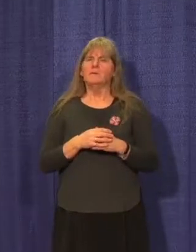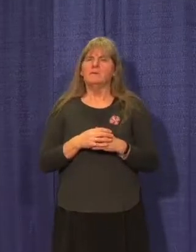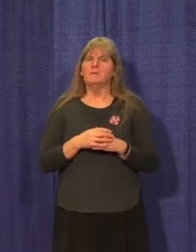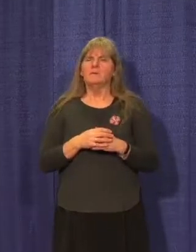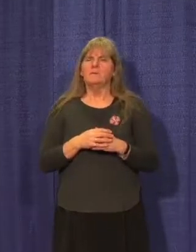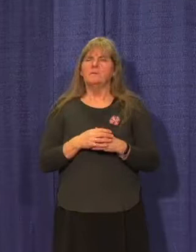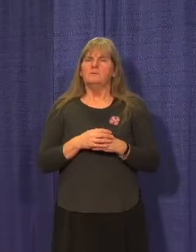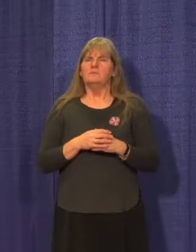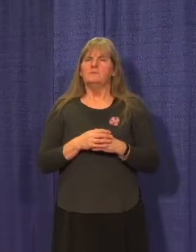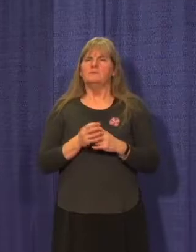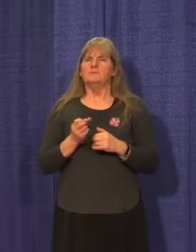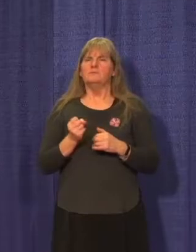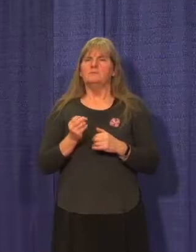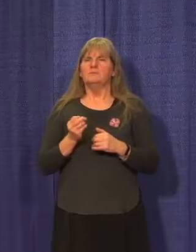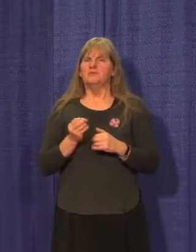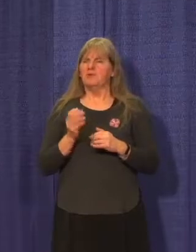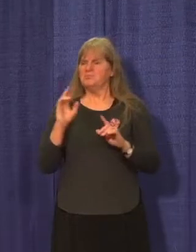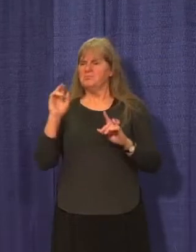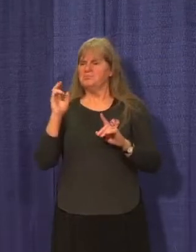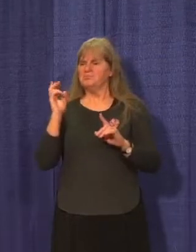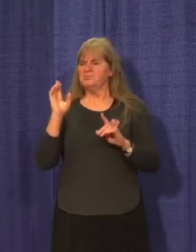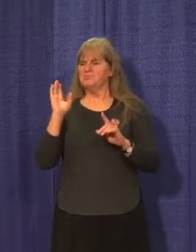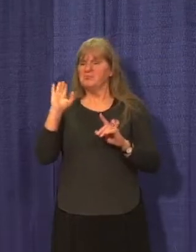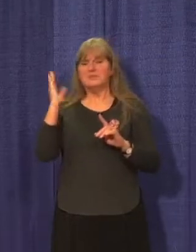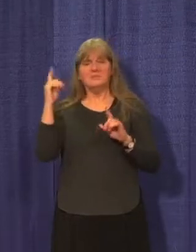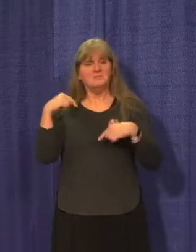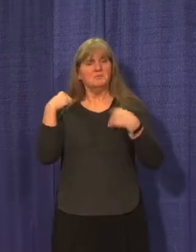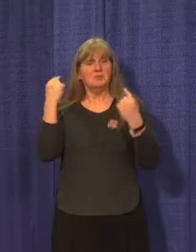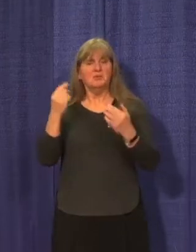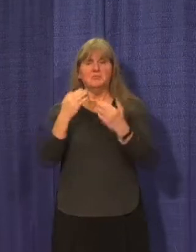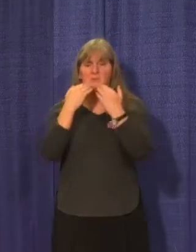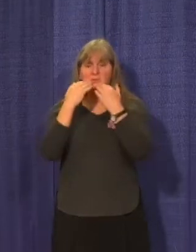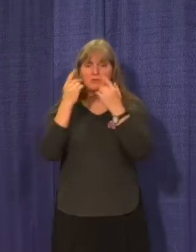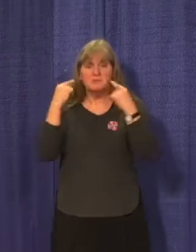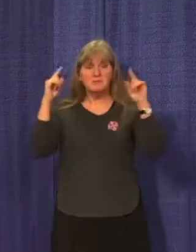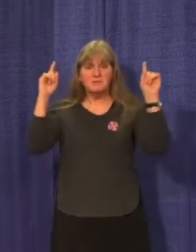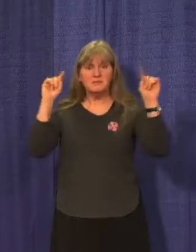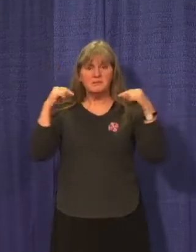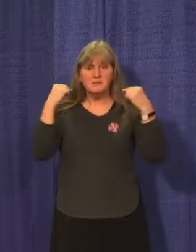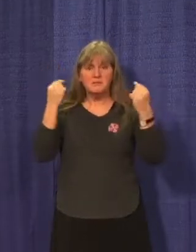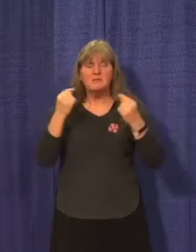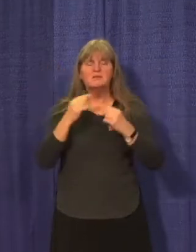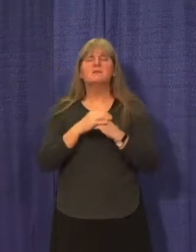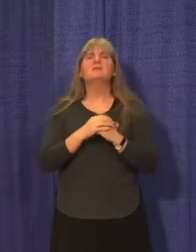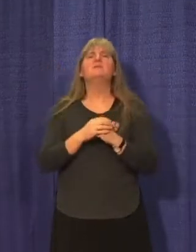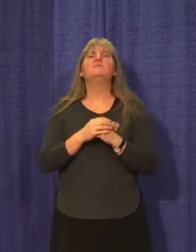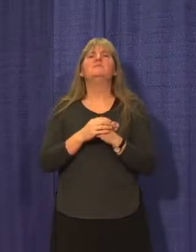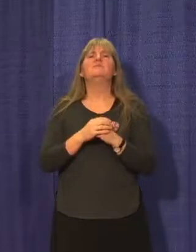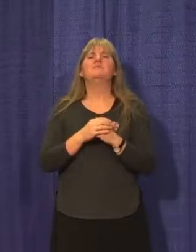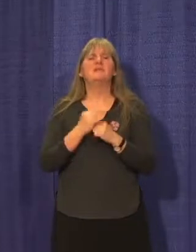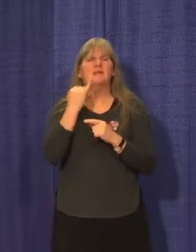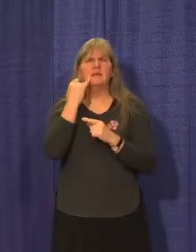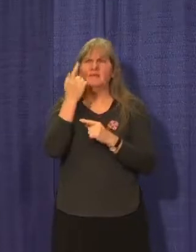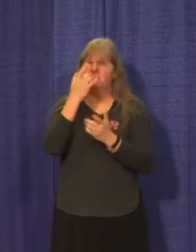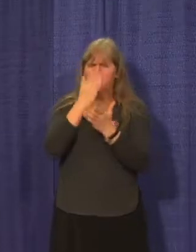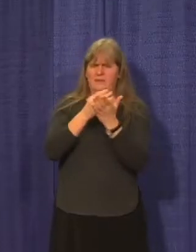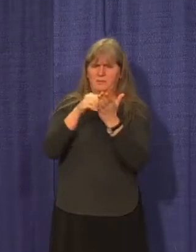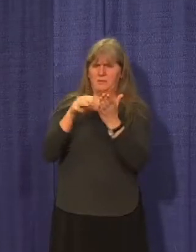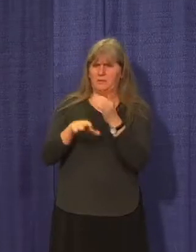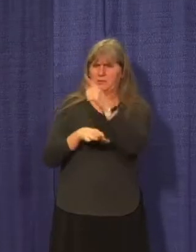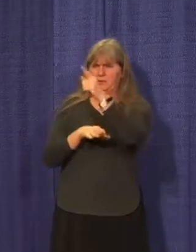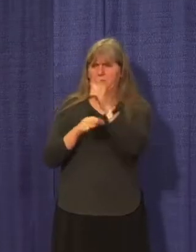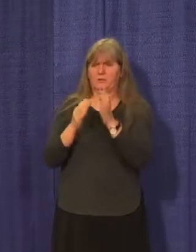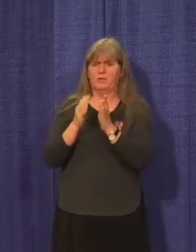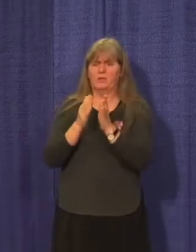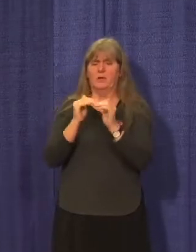certainly by all accounts faring well and the last reminder I'll make is that if there are students in 10 to